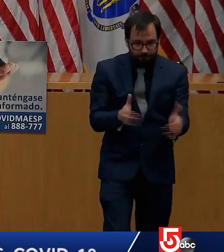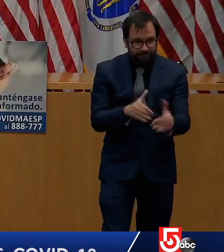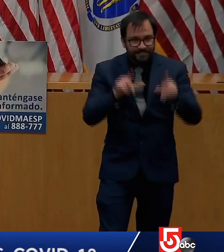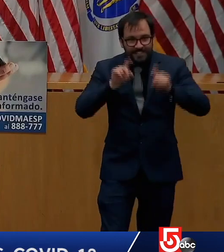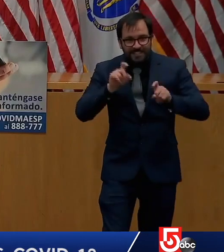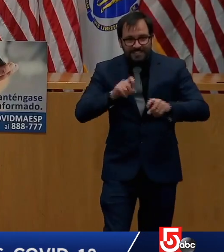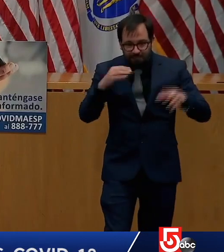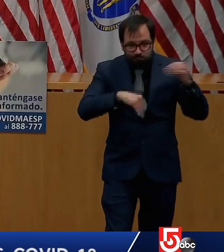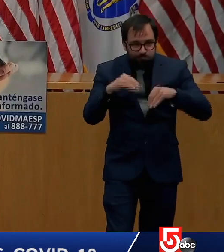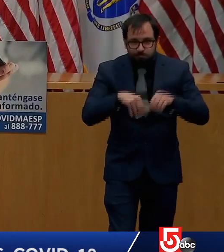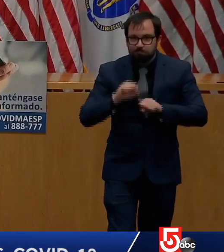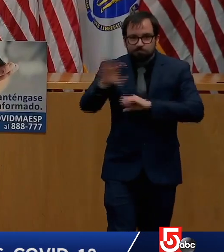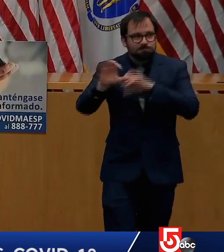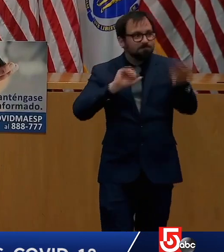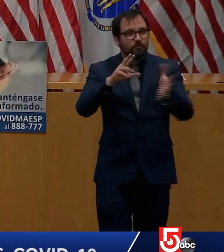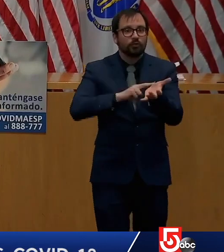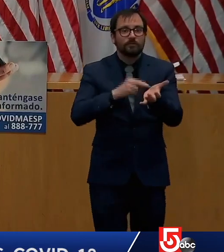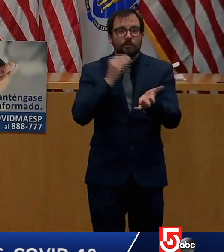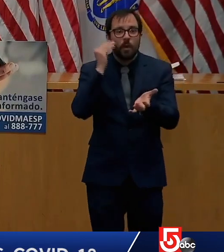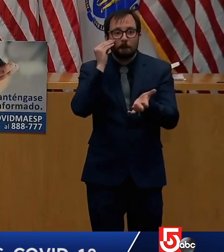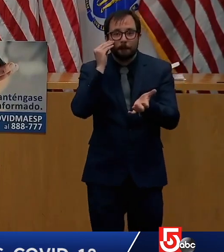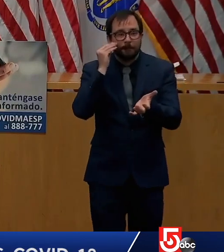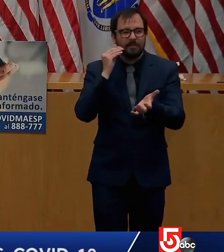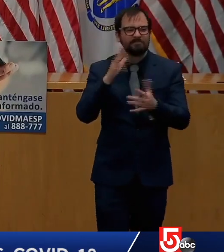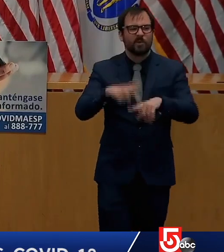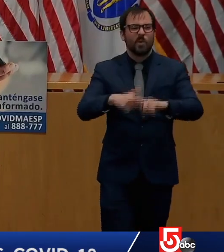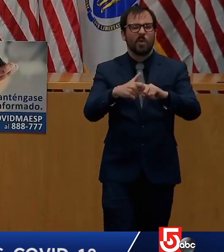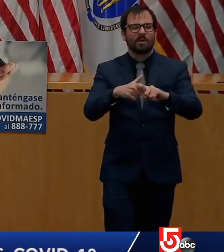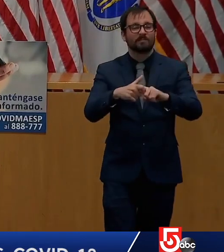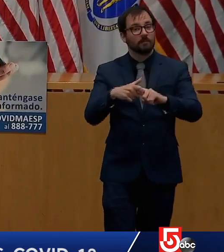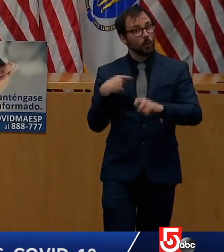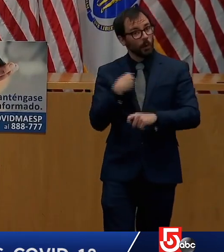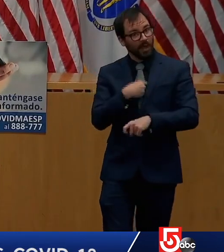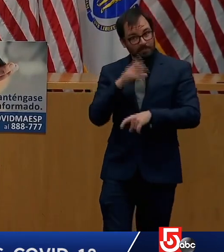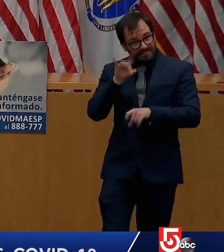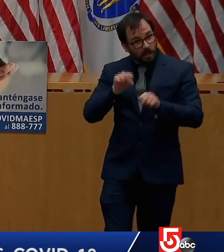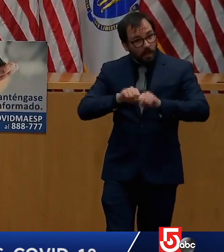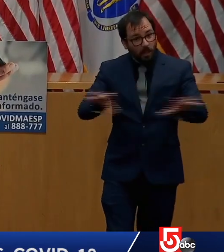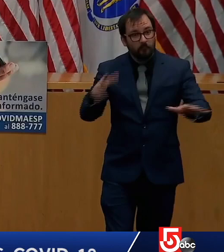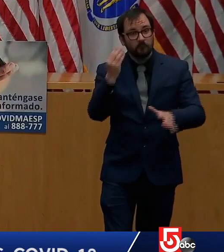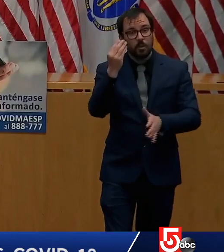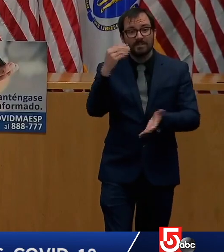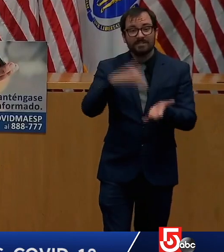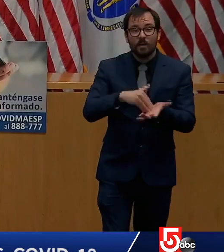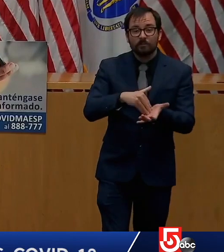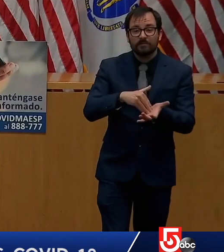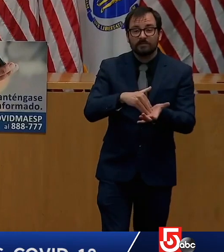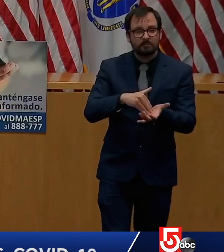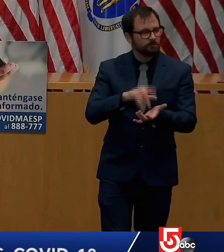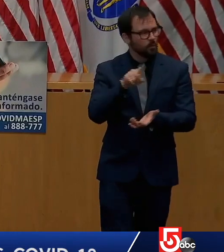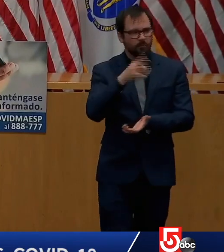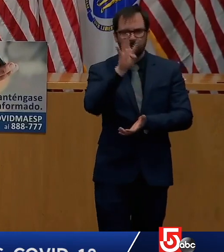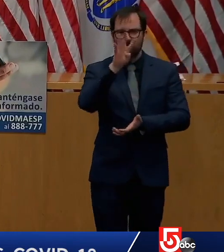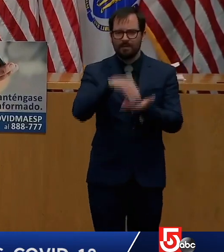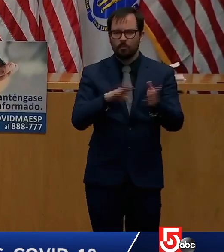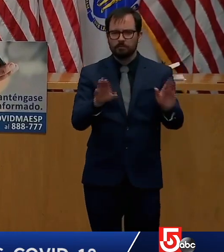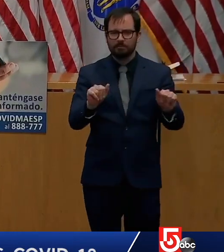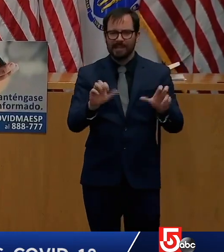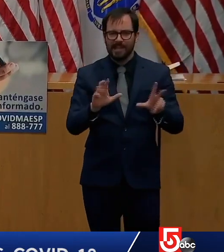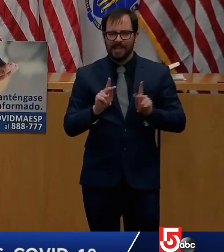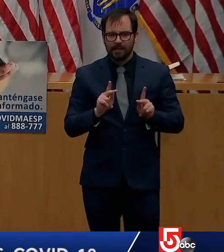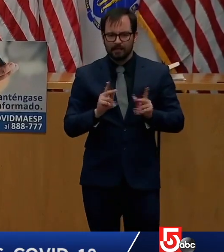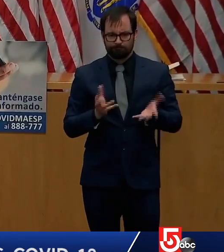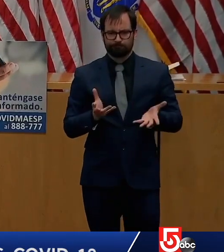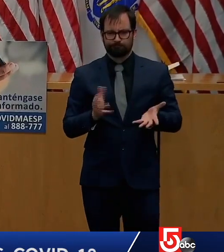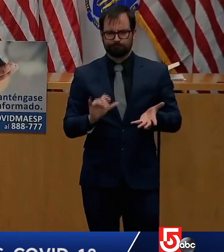of them were returned. We will continue to maximize our mobile testing with the National Guard in partnership with the Department of Public Health, Fallon